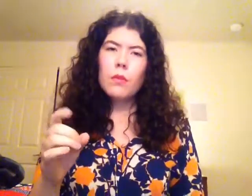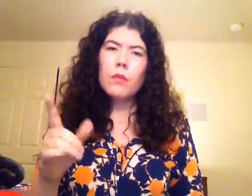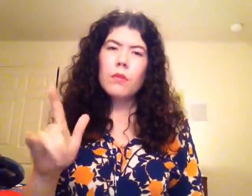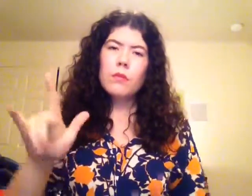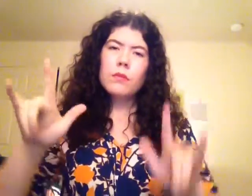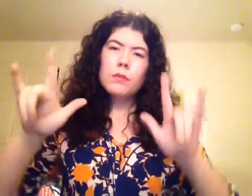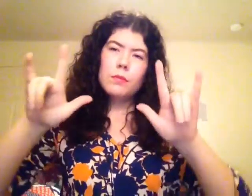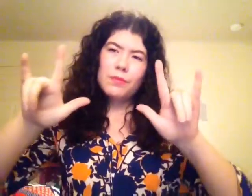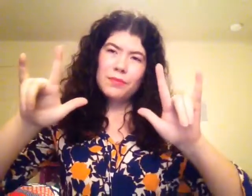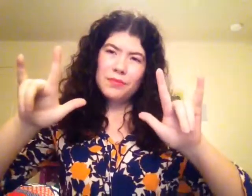I'm fine Thank you.